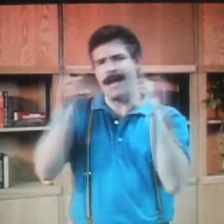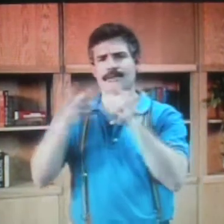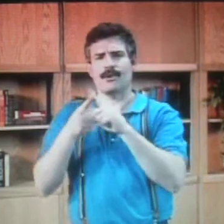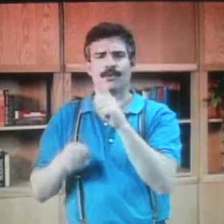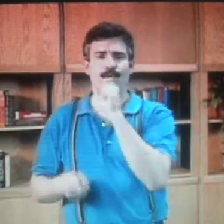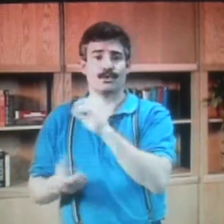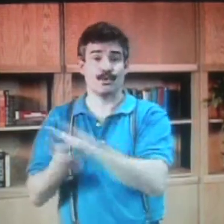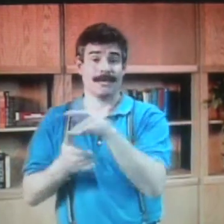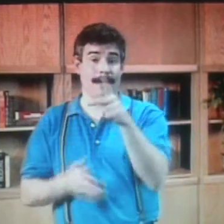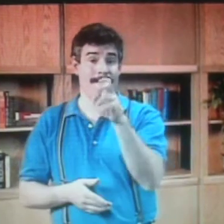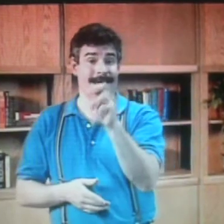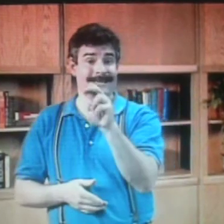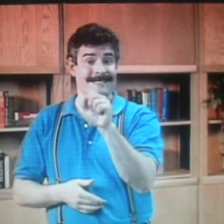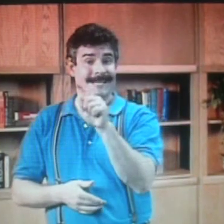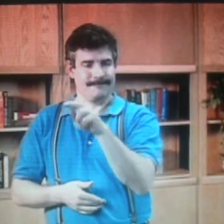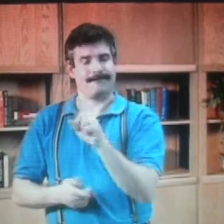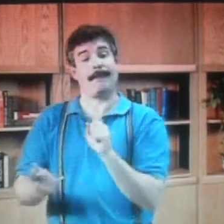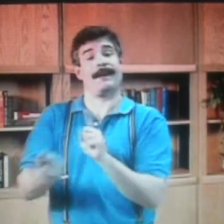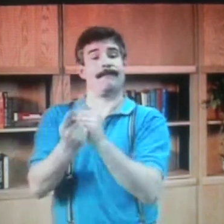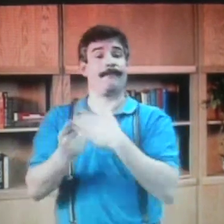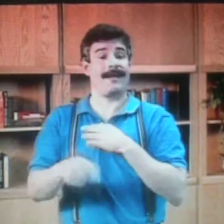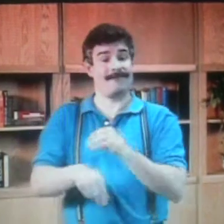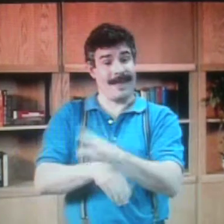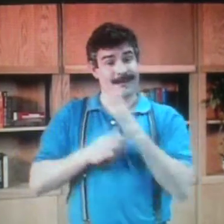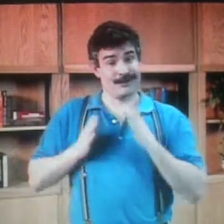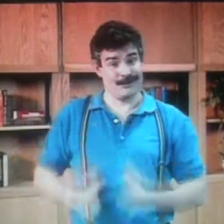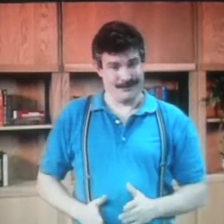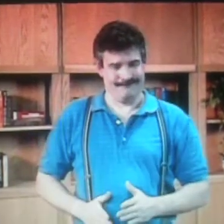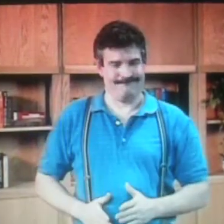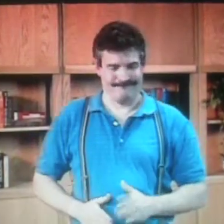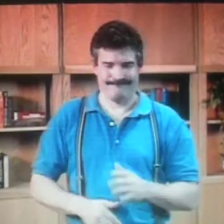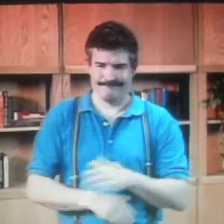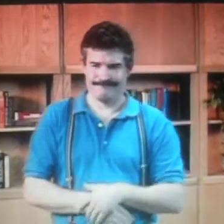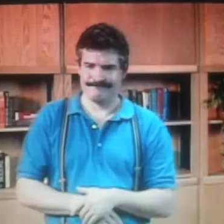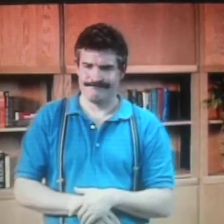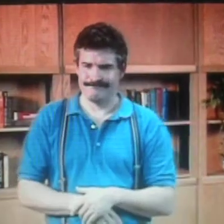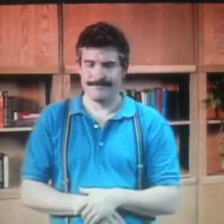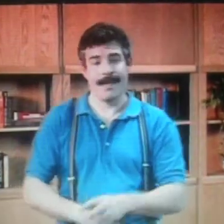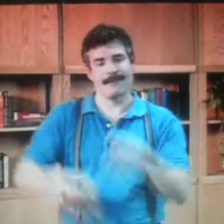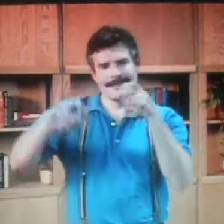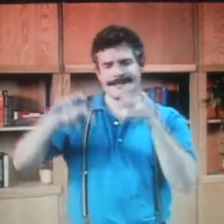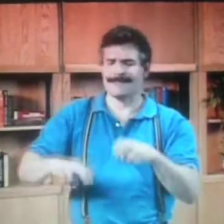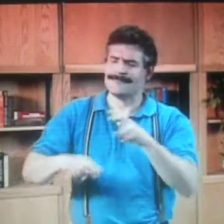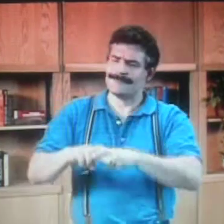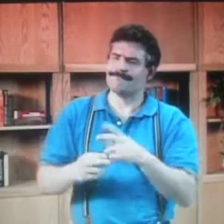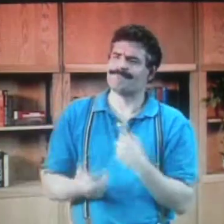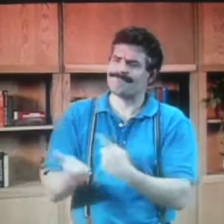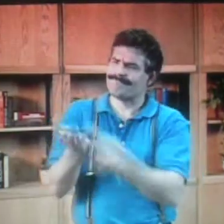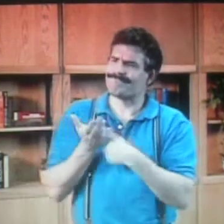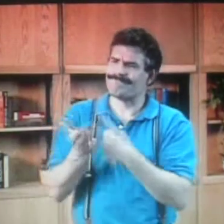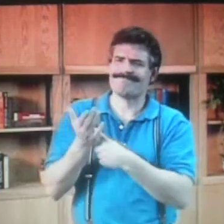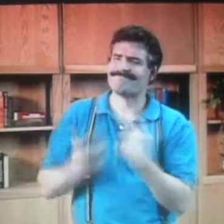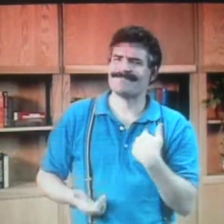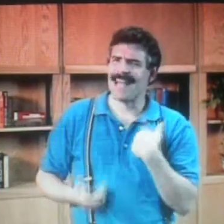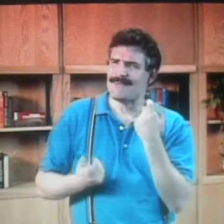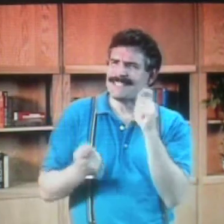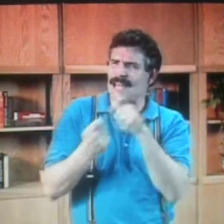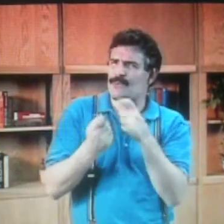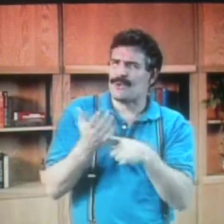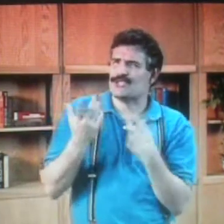So I decided to go back to my old school, Penn State University, and meet with my advisor and sit down